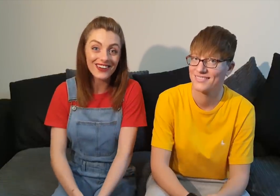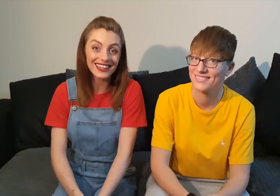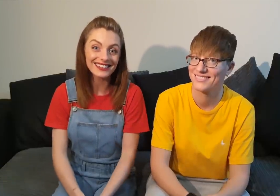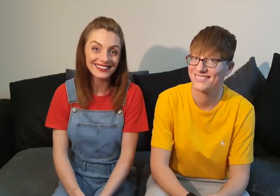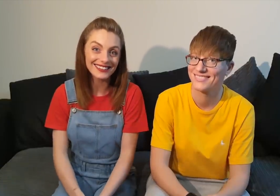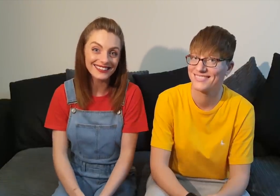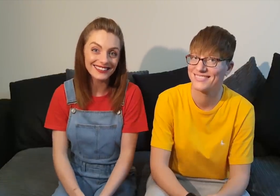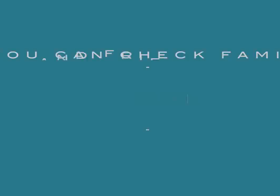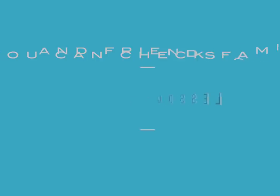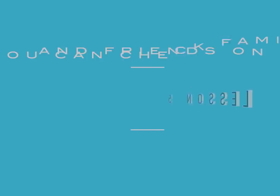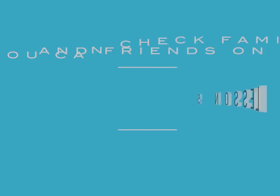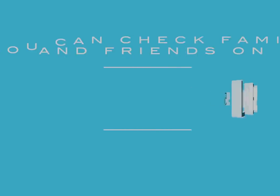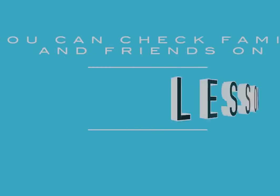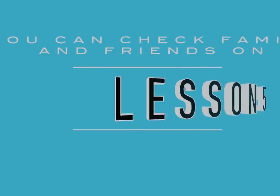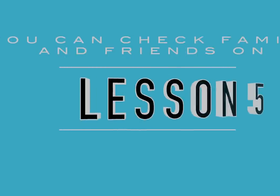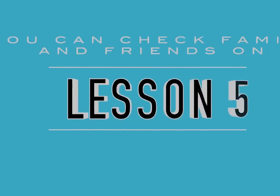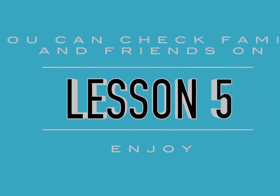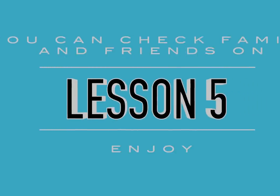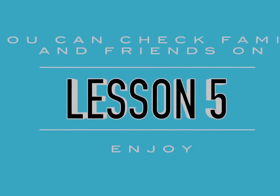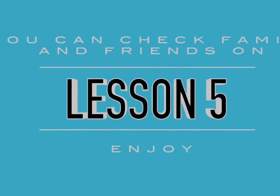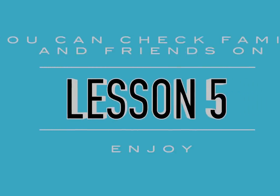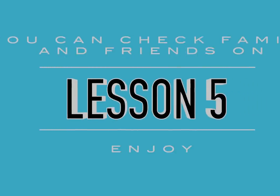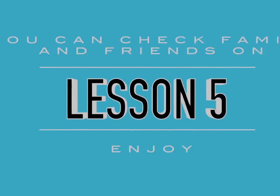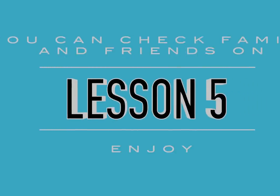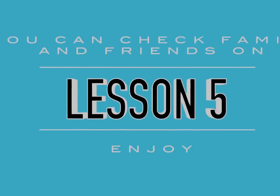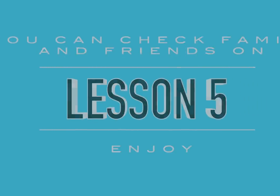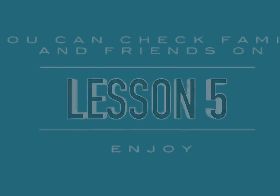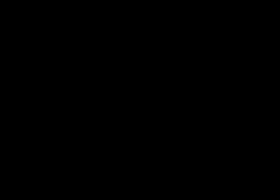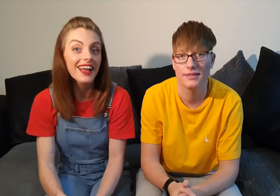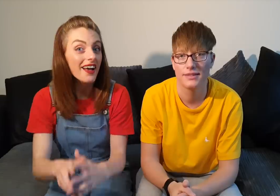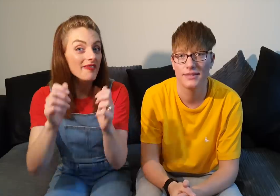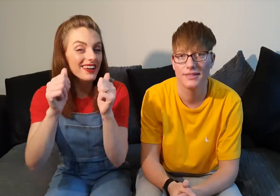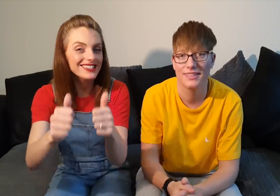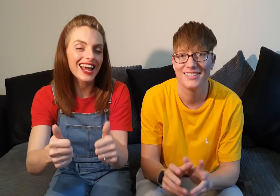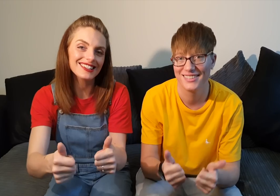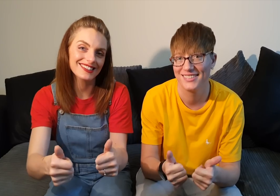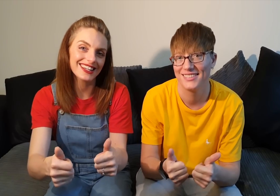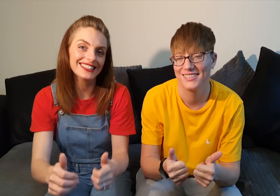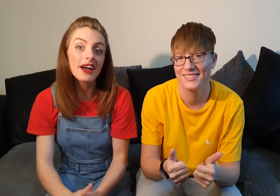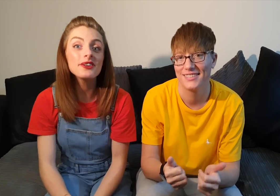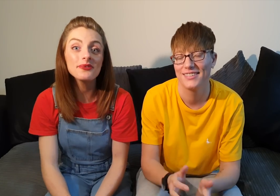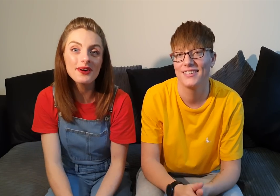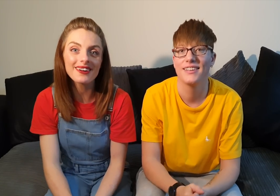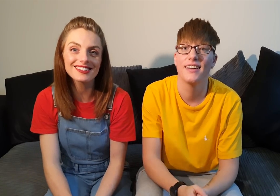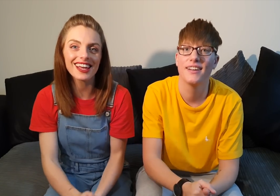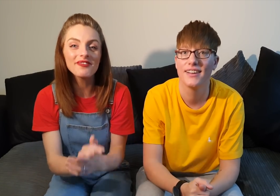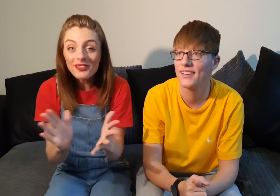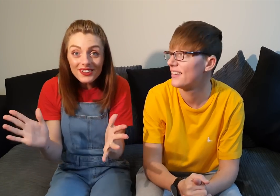fantastic now you know how to sign all